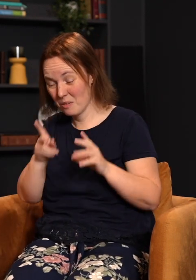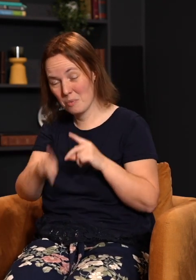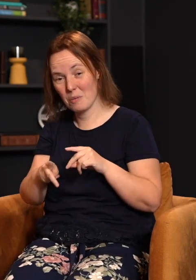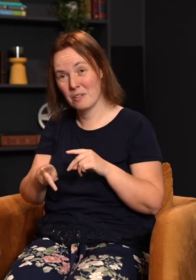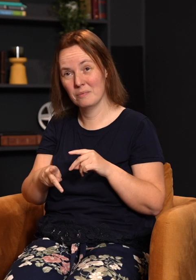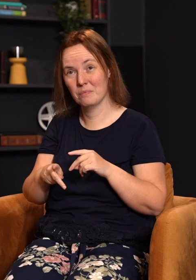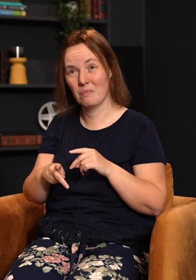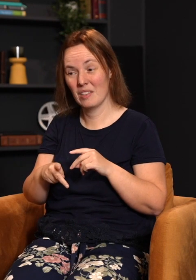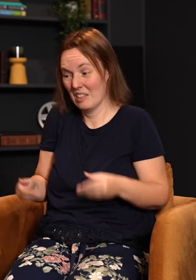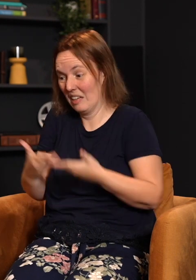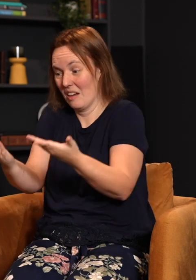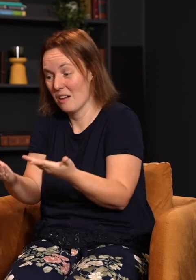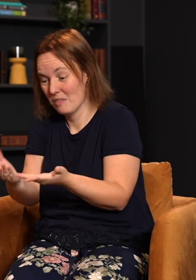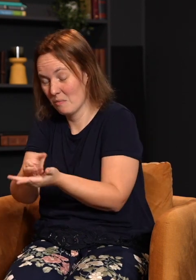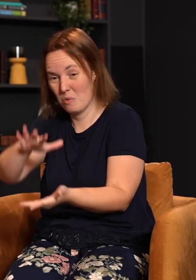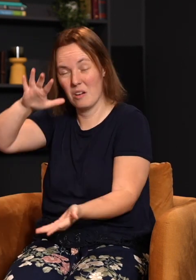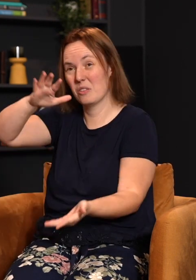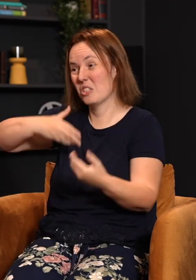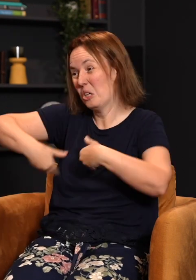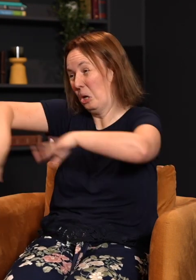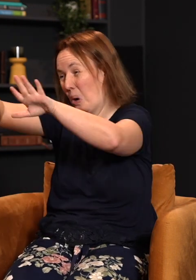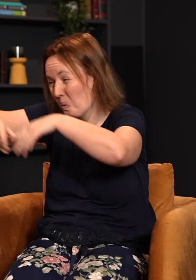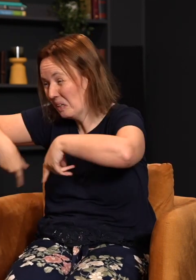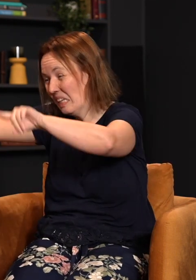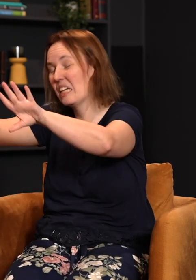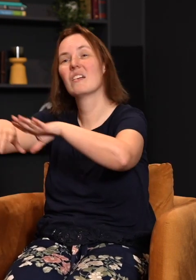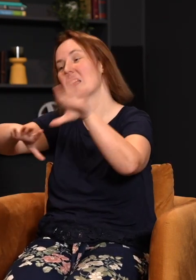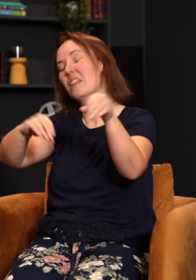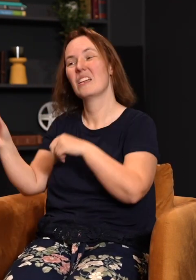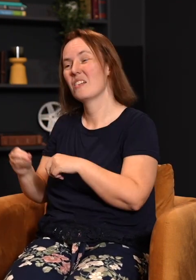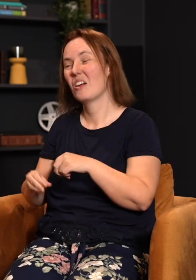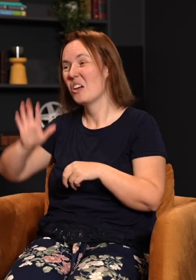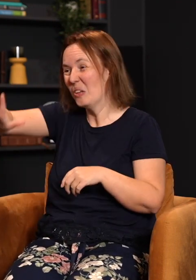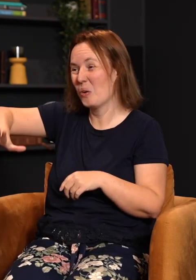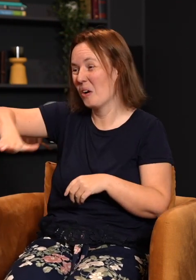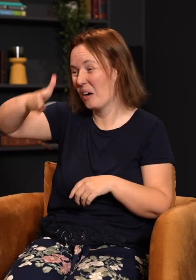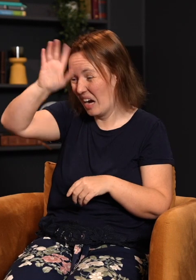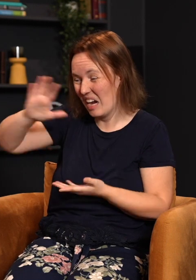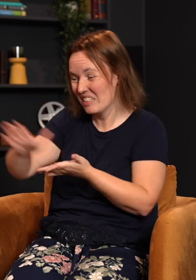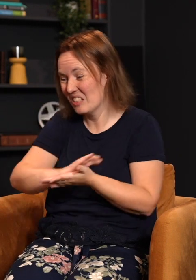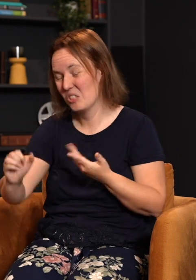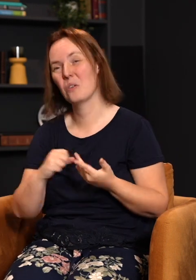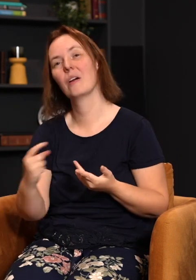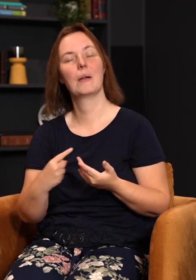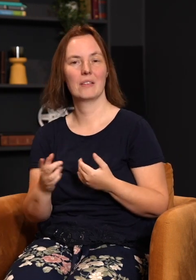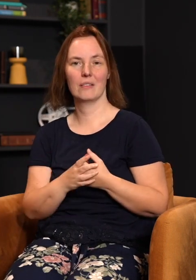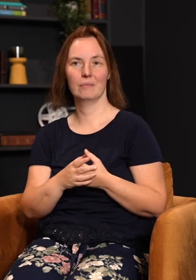Egyptians by the time of the 10th plague, they just gave them wealth to get rid of them. Go, get out of here because your God's destroying us. And so they leave, they